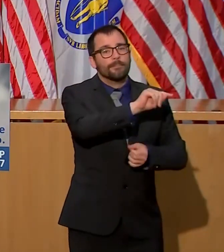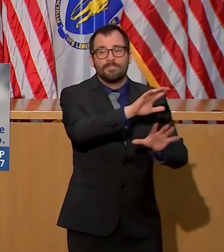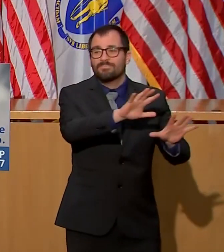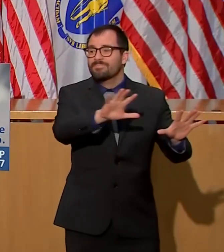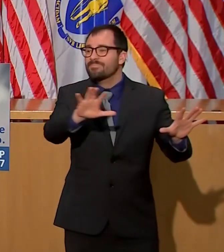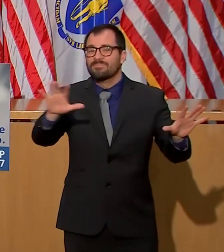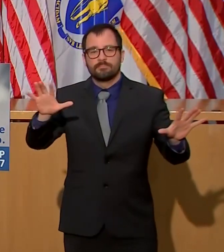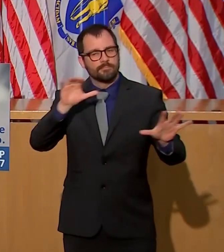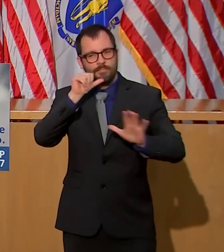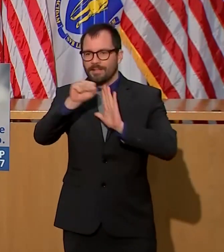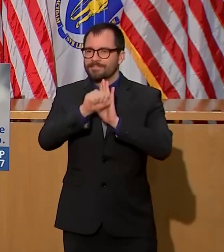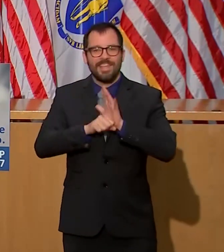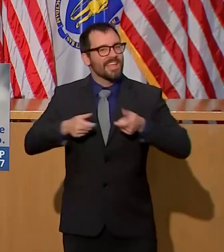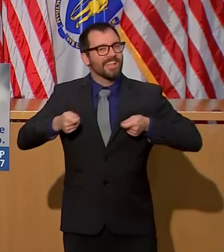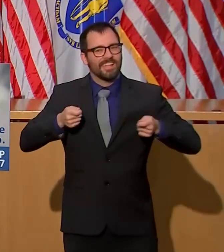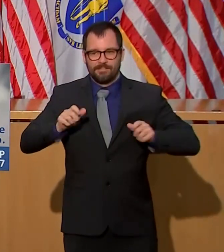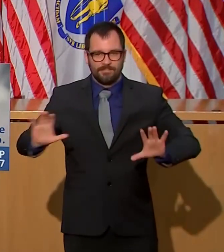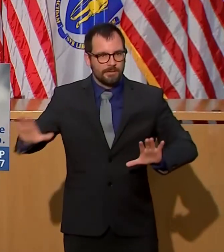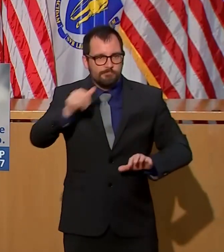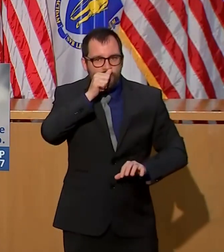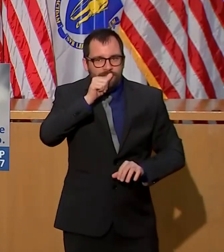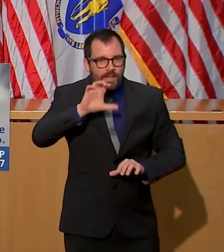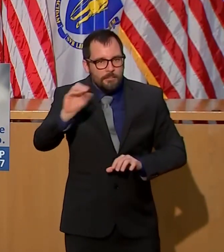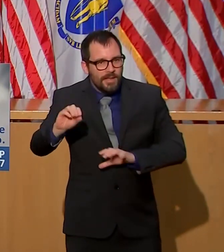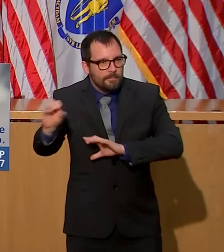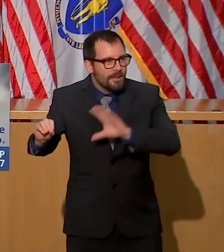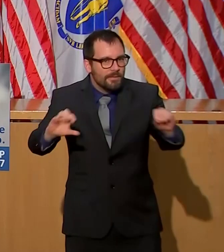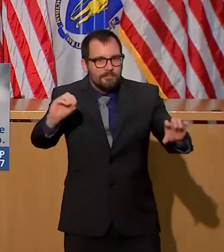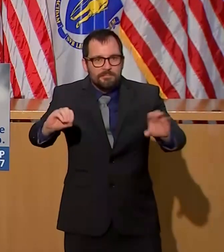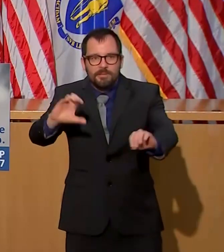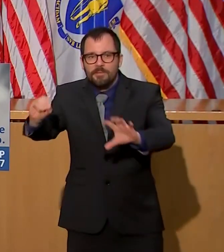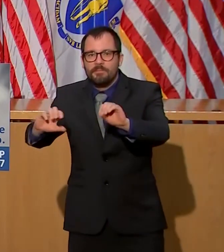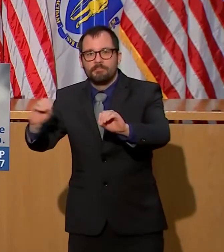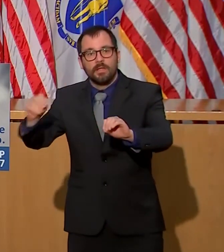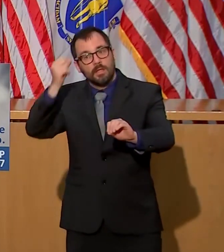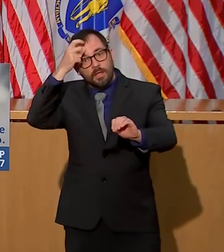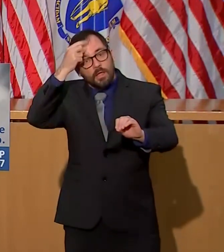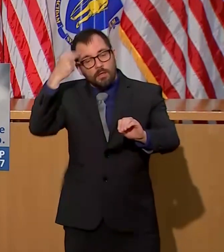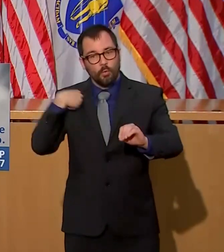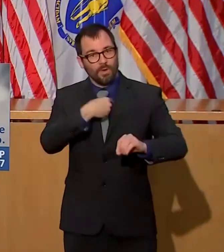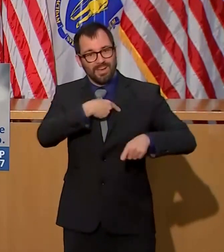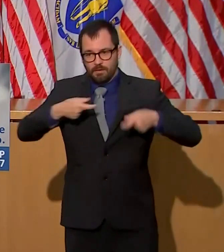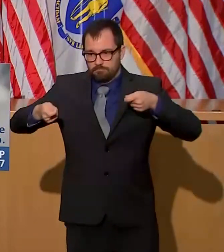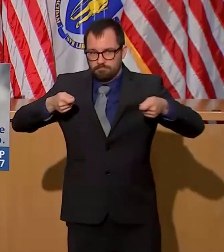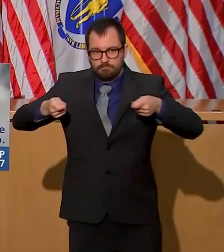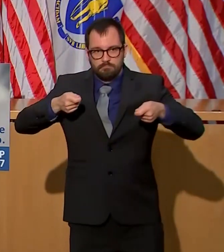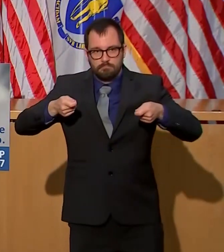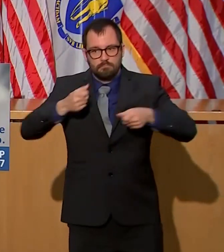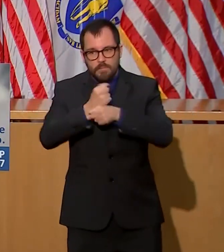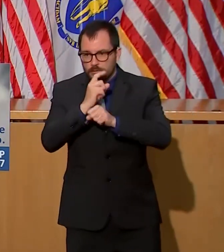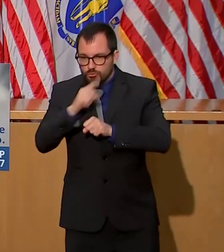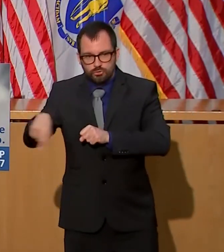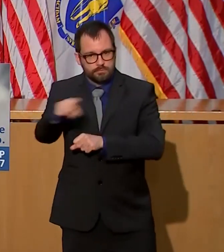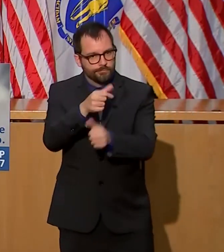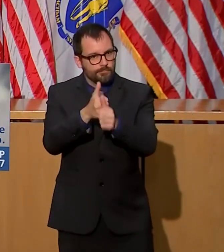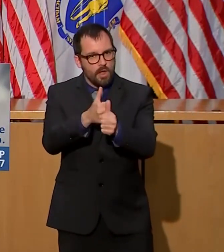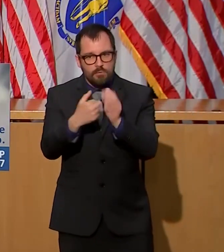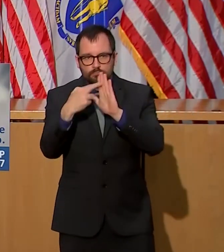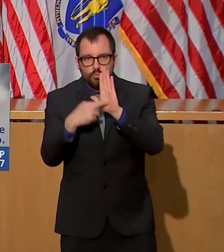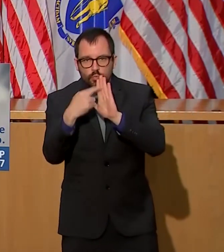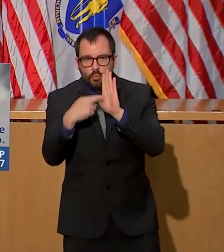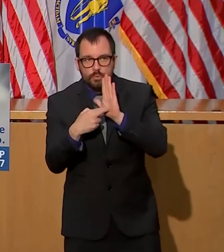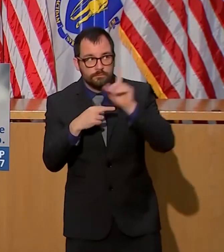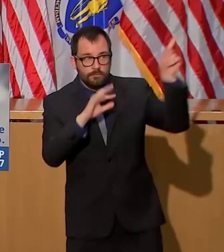follow state and federal guidelines, there's a wide range of variants on the way homes operate. Early on, our administration